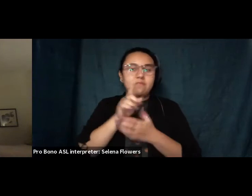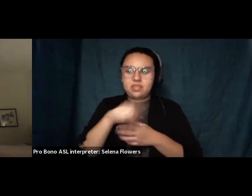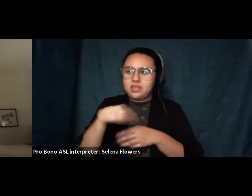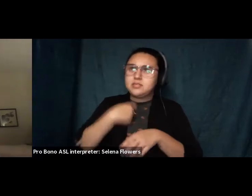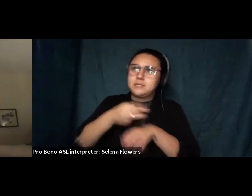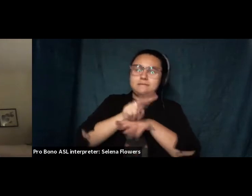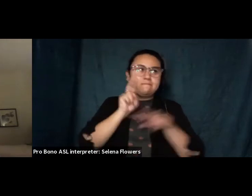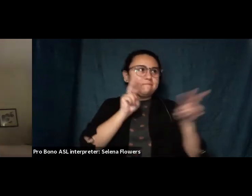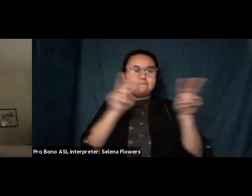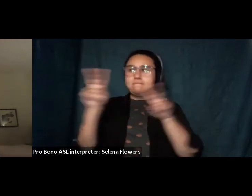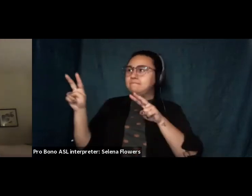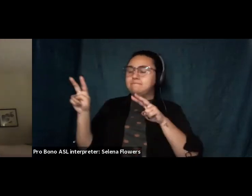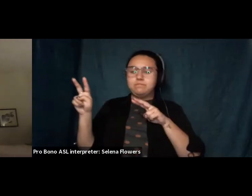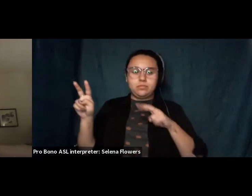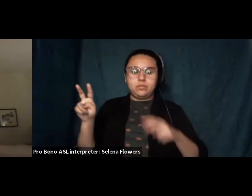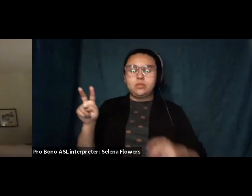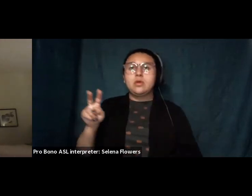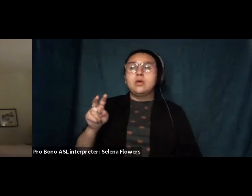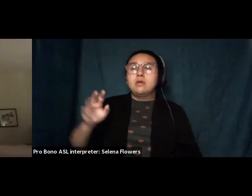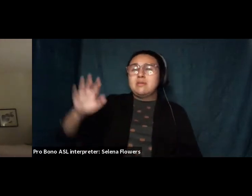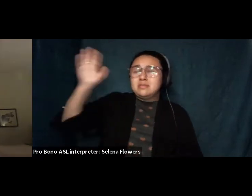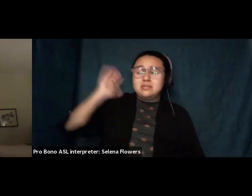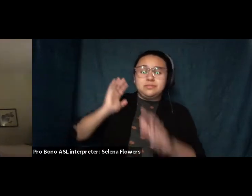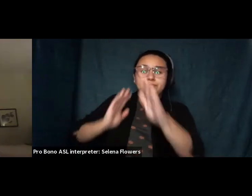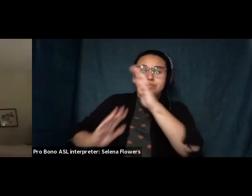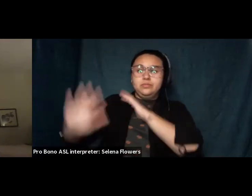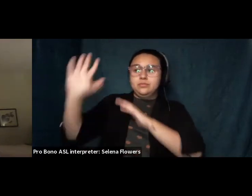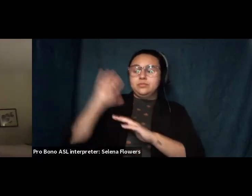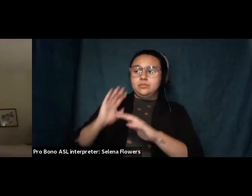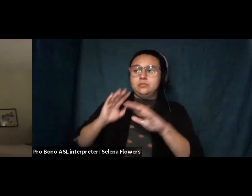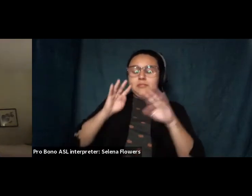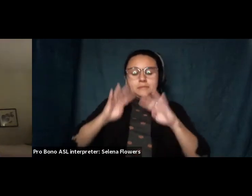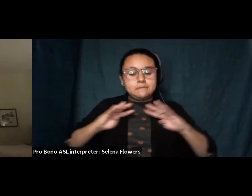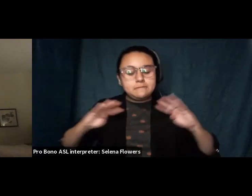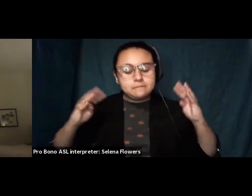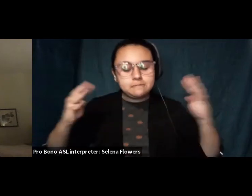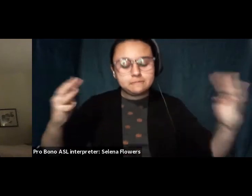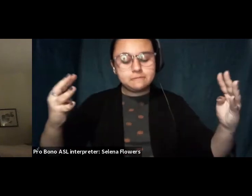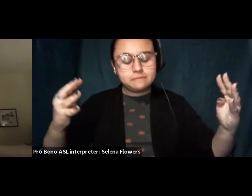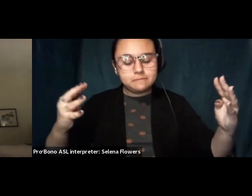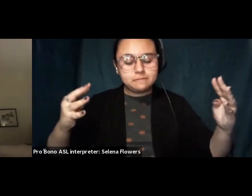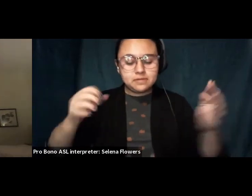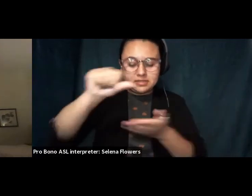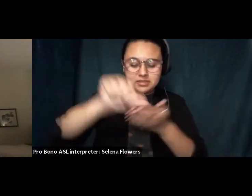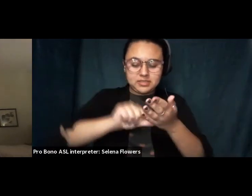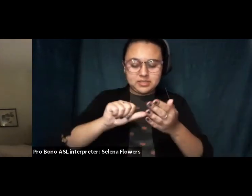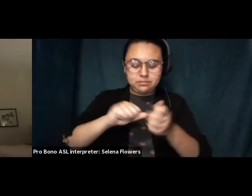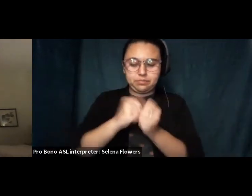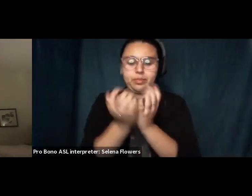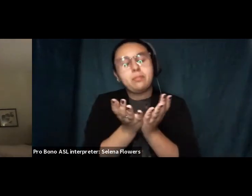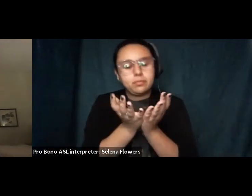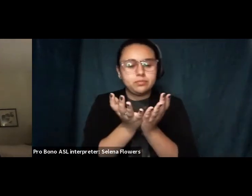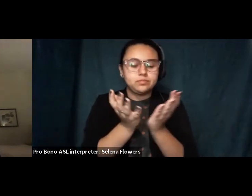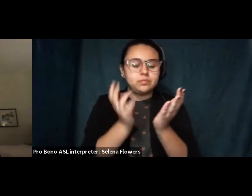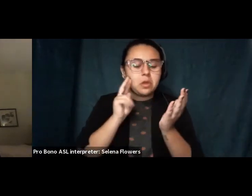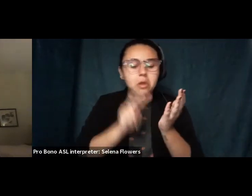ago they butterflied a body just to put their hands inside learn ligament lymph node liver